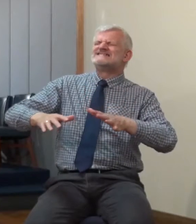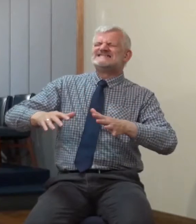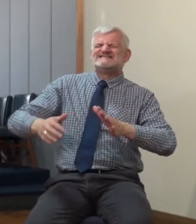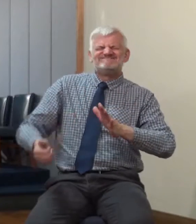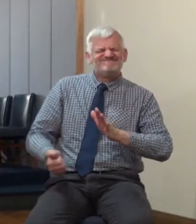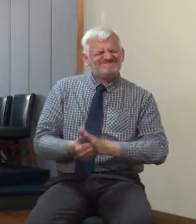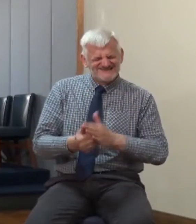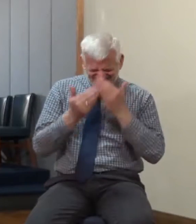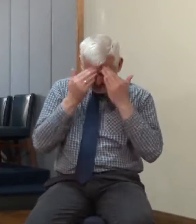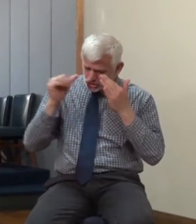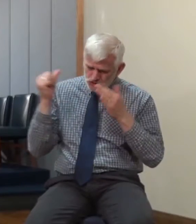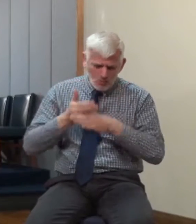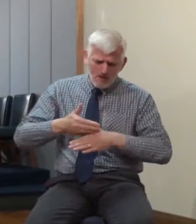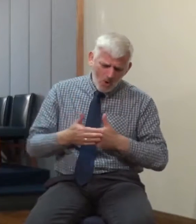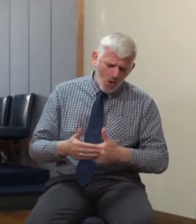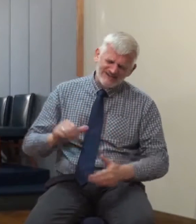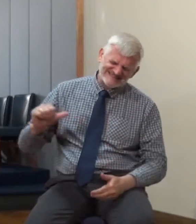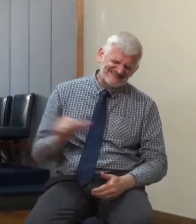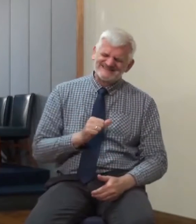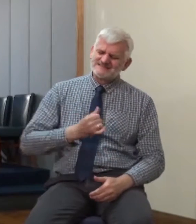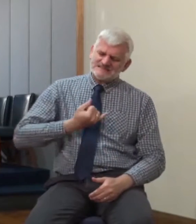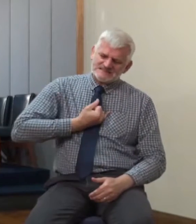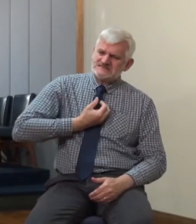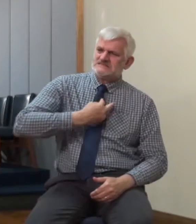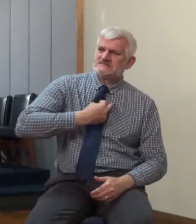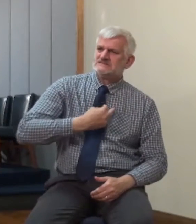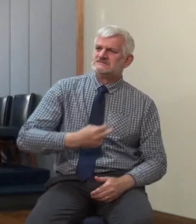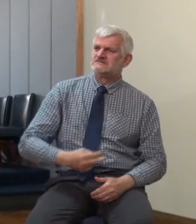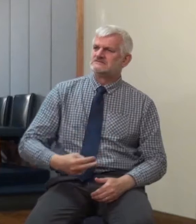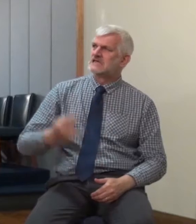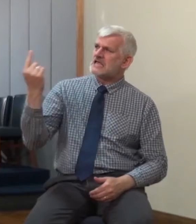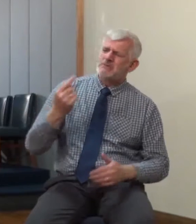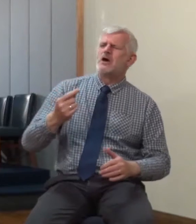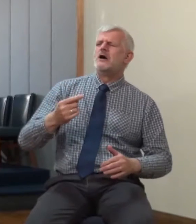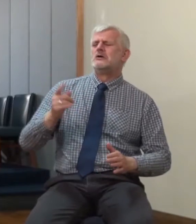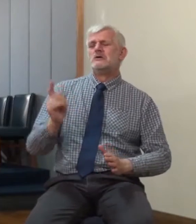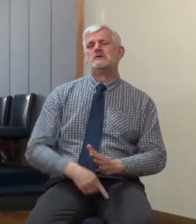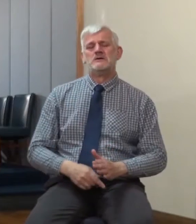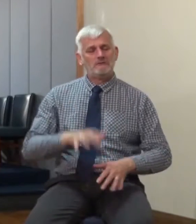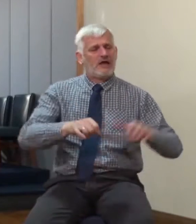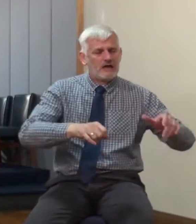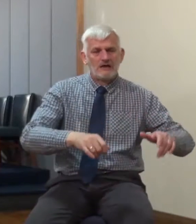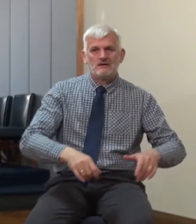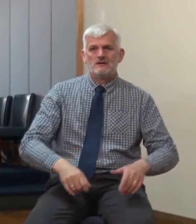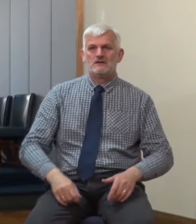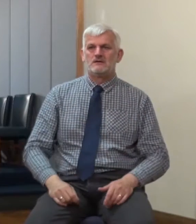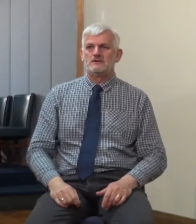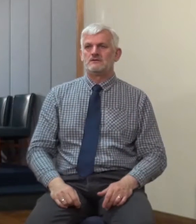but don't ever speak in the same position of the unconverted. And then I want to go down